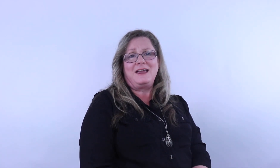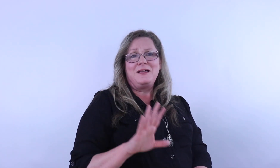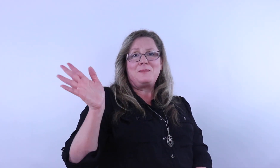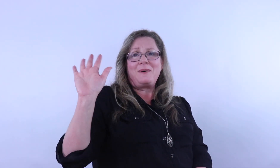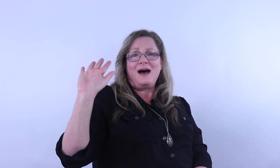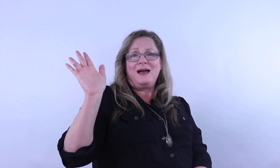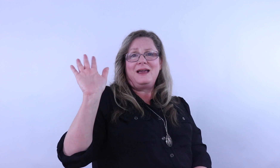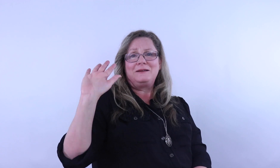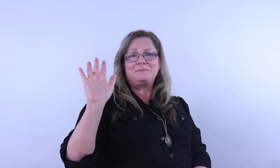Bye-bye!